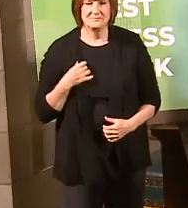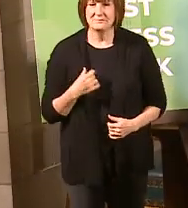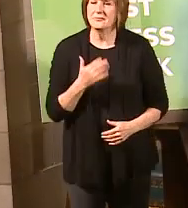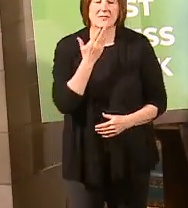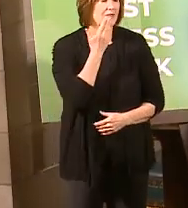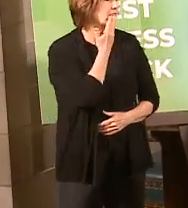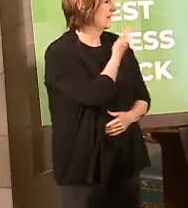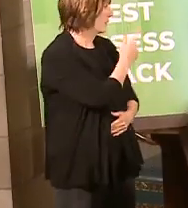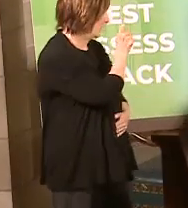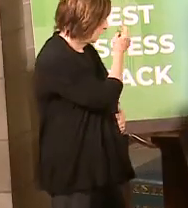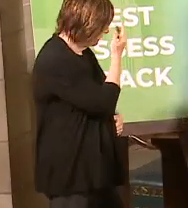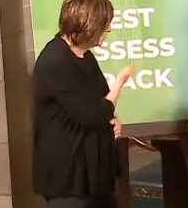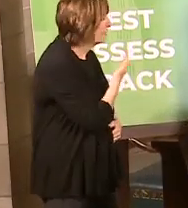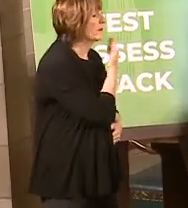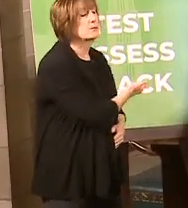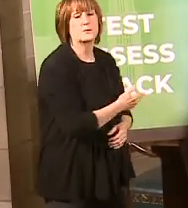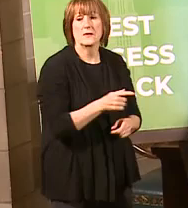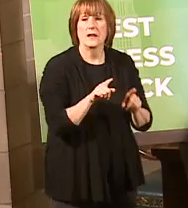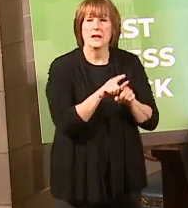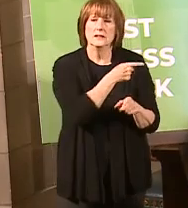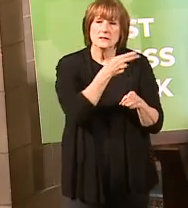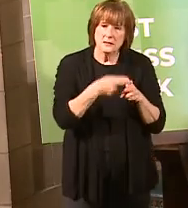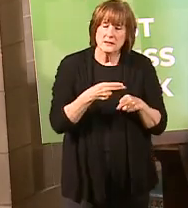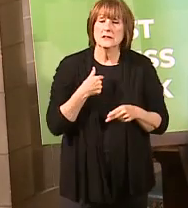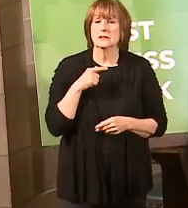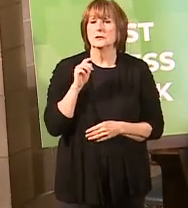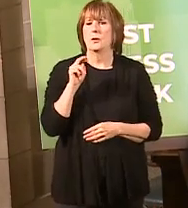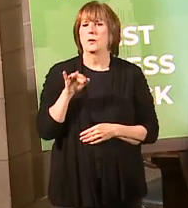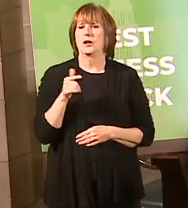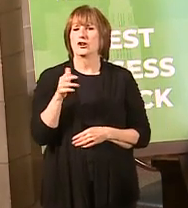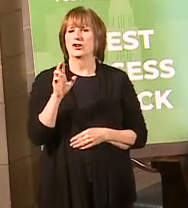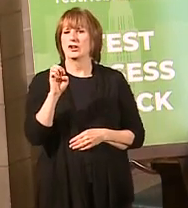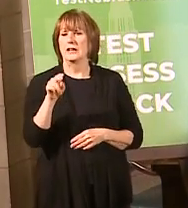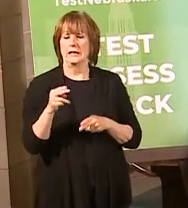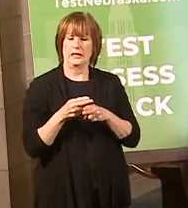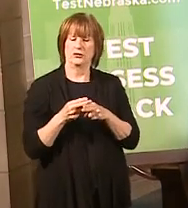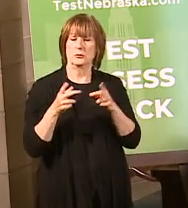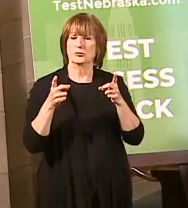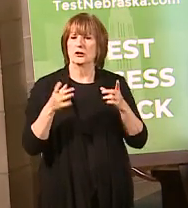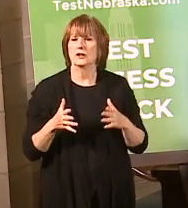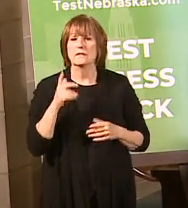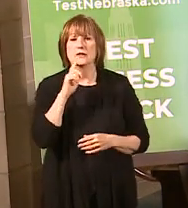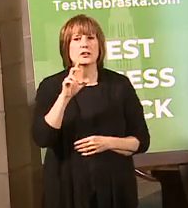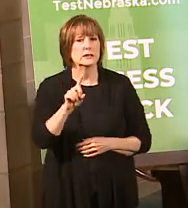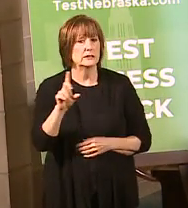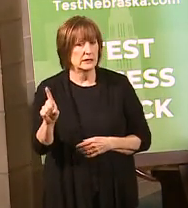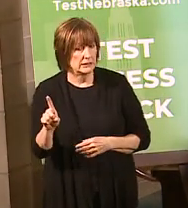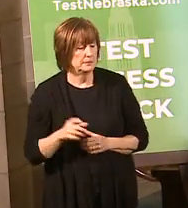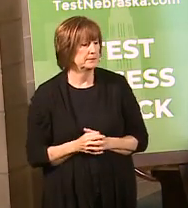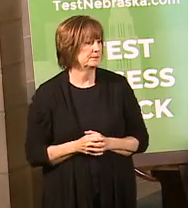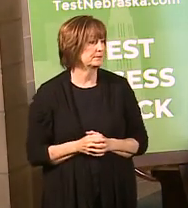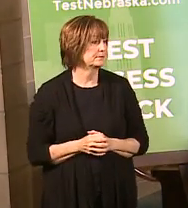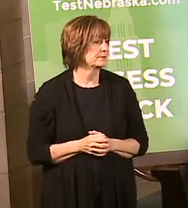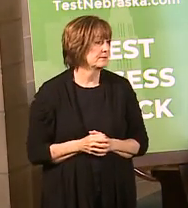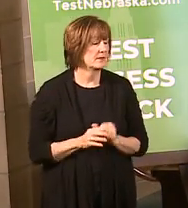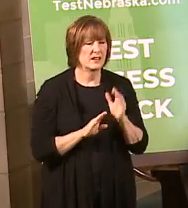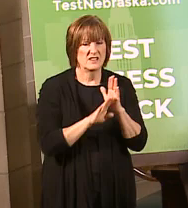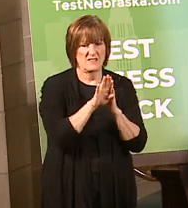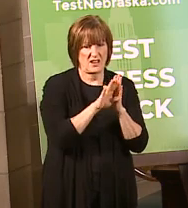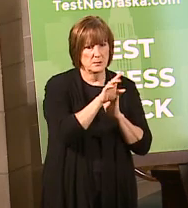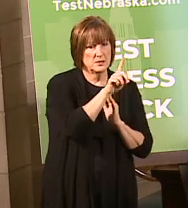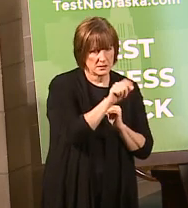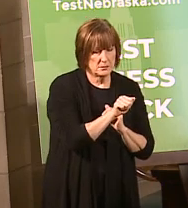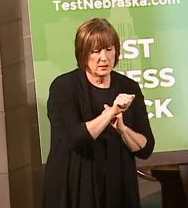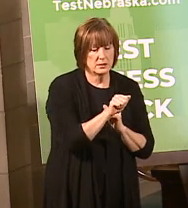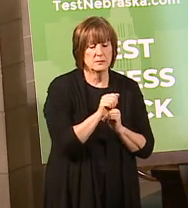Thank you, Governor. As Governor said, my name is Tony Greene. I'm the interim director for the Division of Developmental Disabilities, which is a